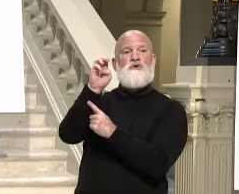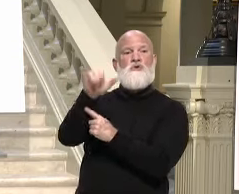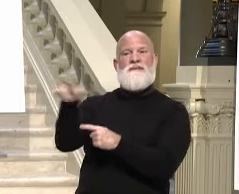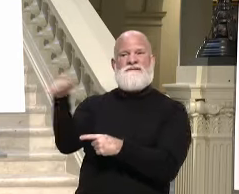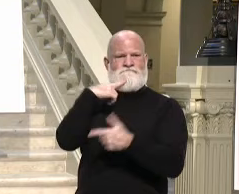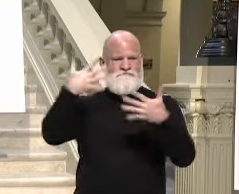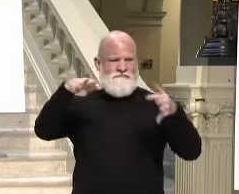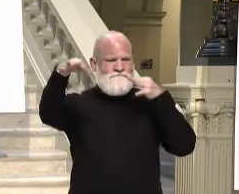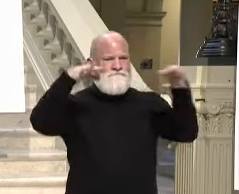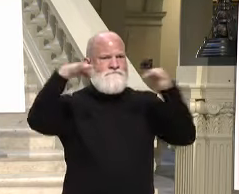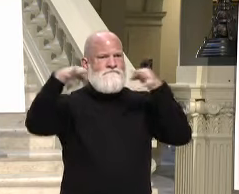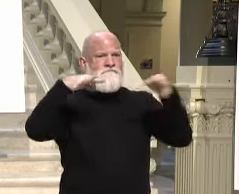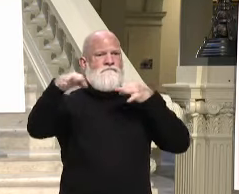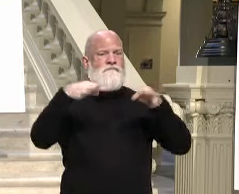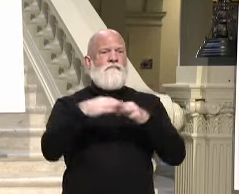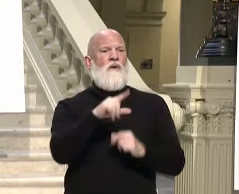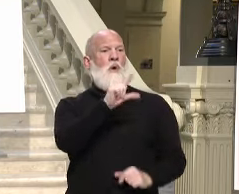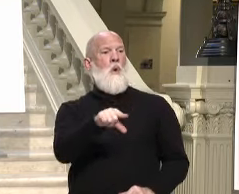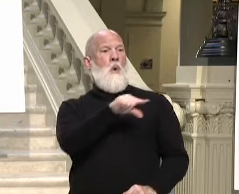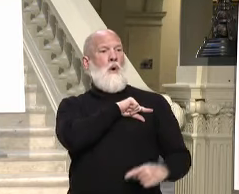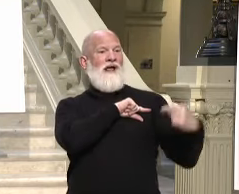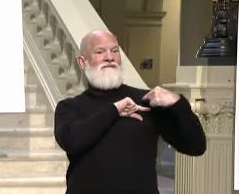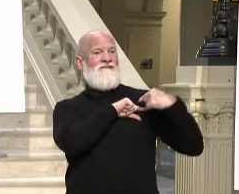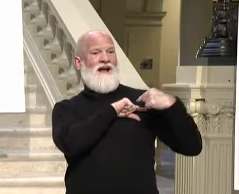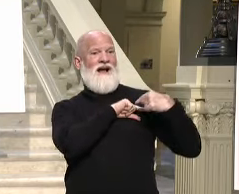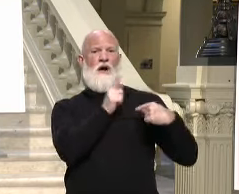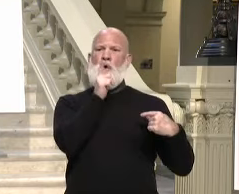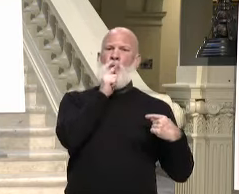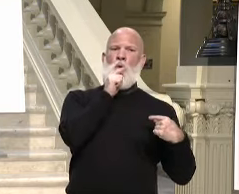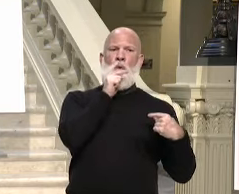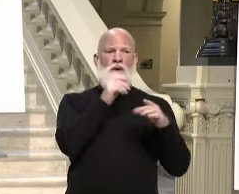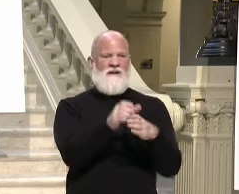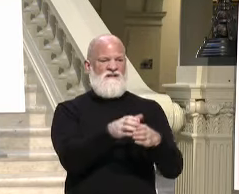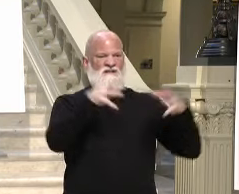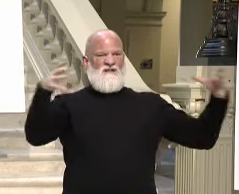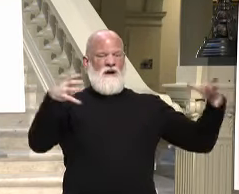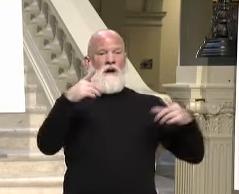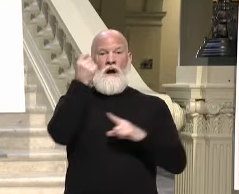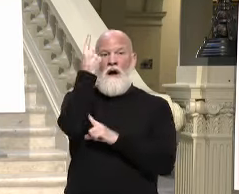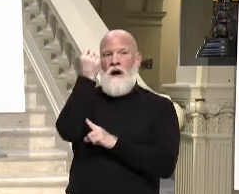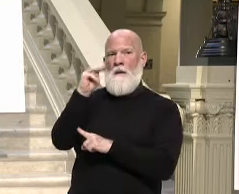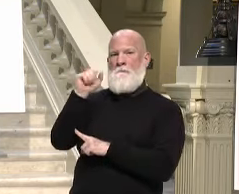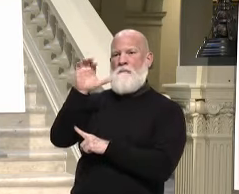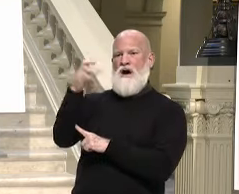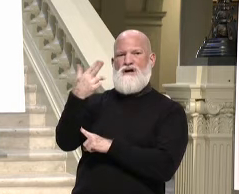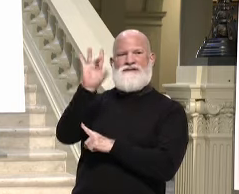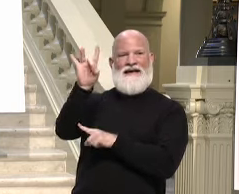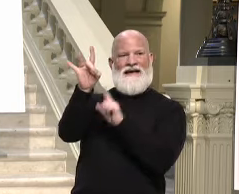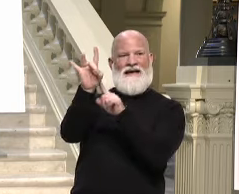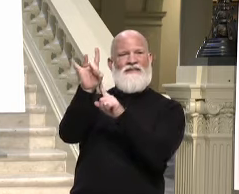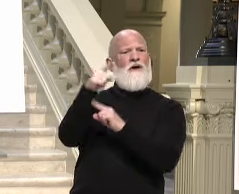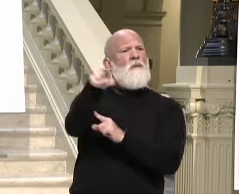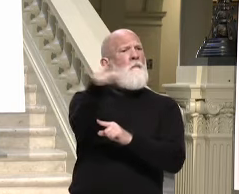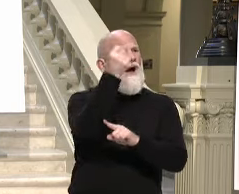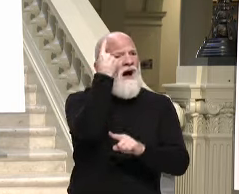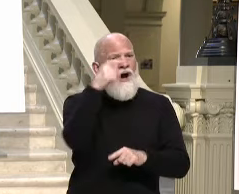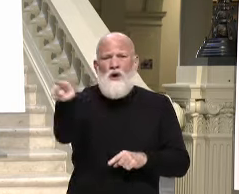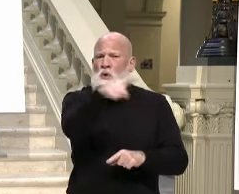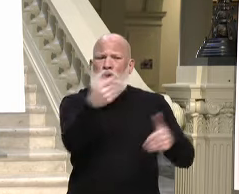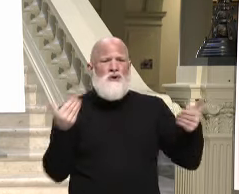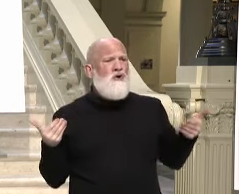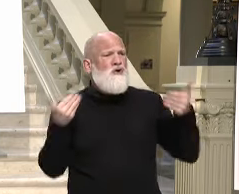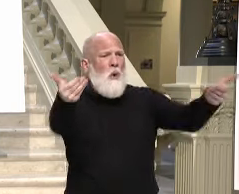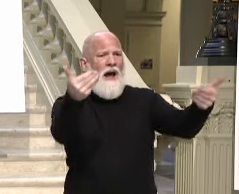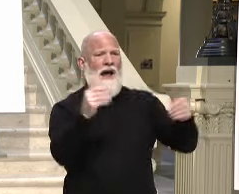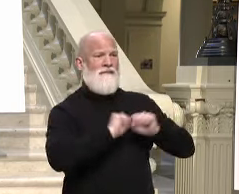March 8th, but pre-registration can still happen at MyVaccineGeorgia.com. Once you've pre-registered, you'll be